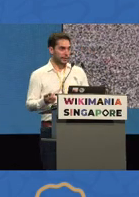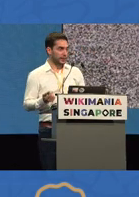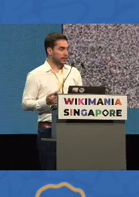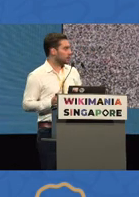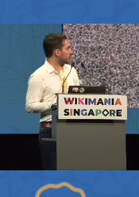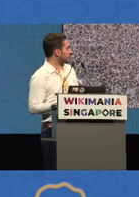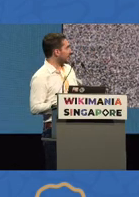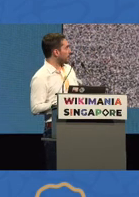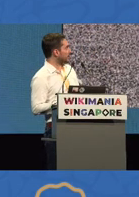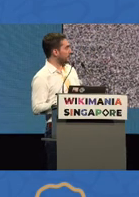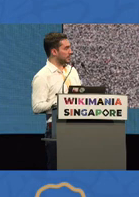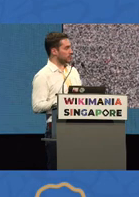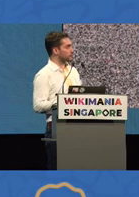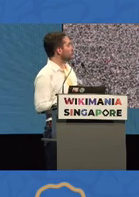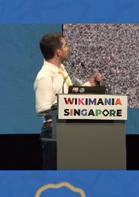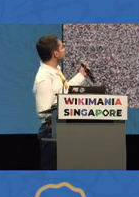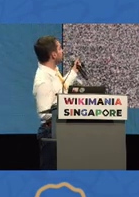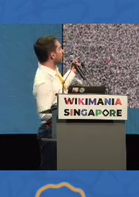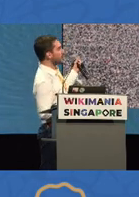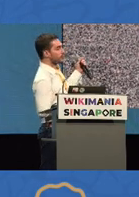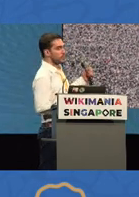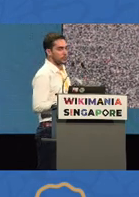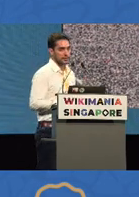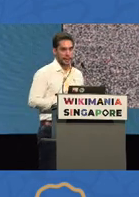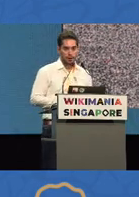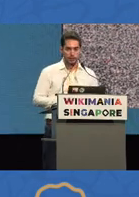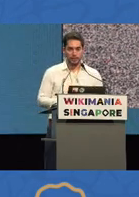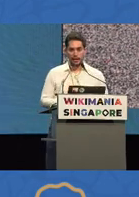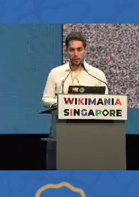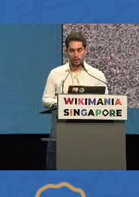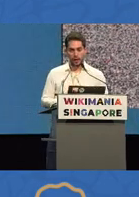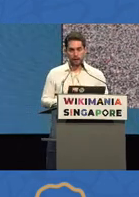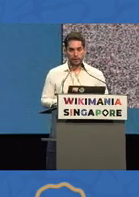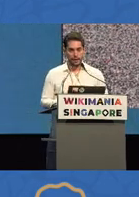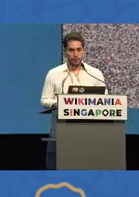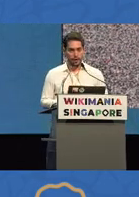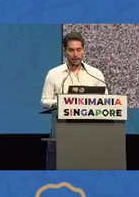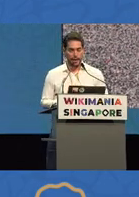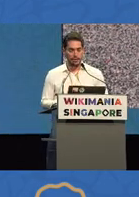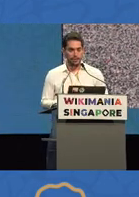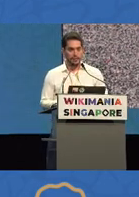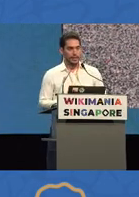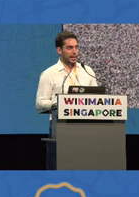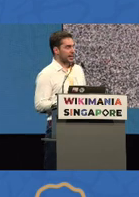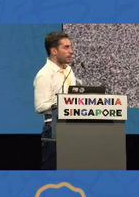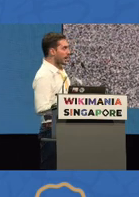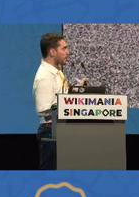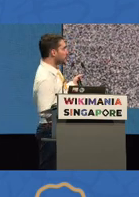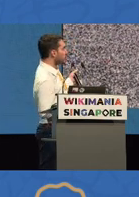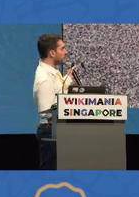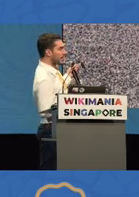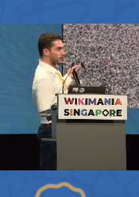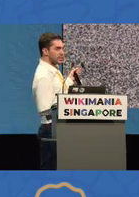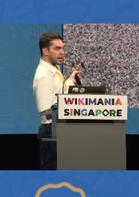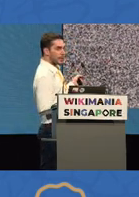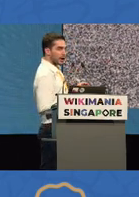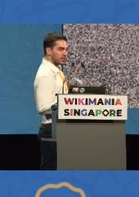what sign language can be useful. These are my nephew. They learn sign language at an early age and they were able